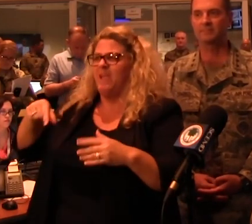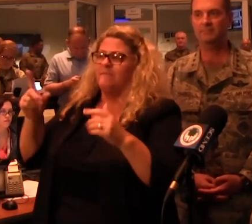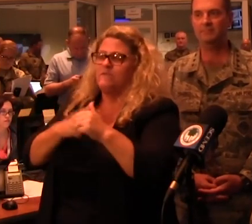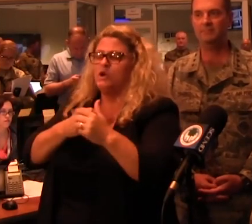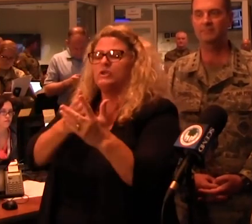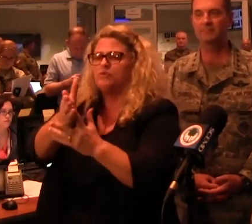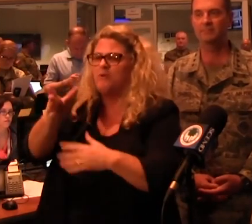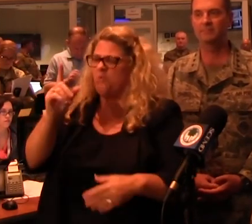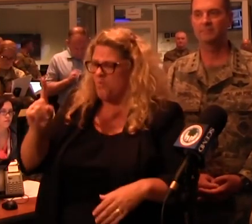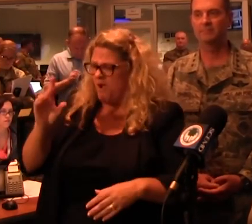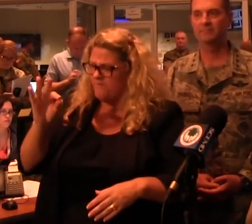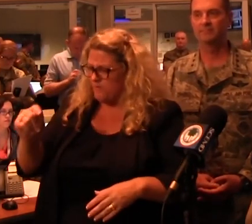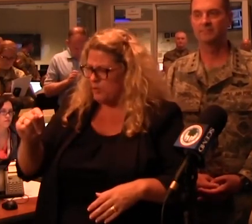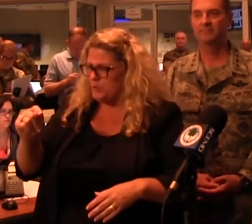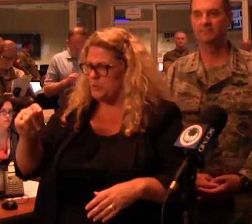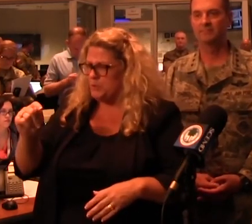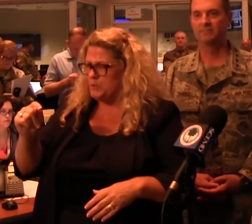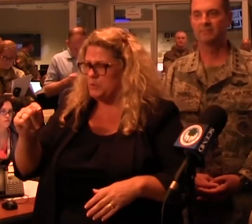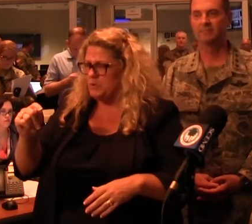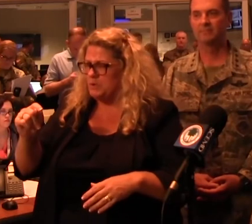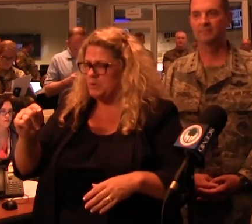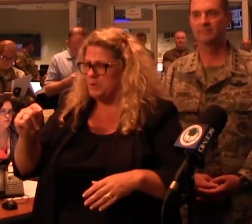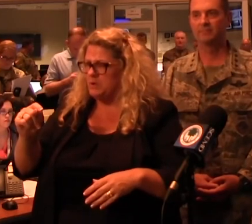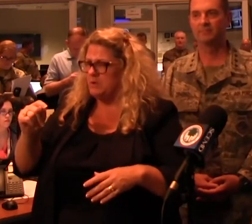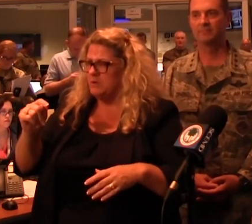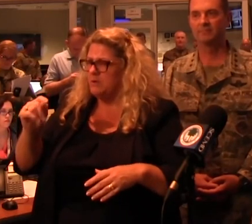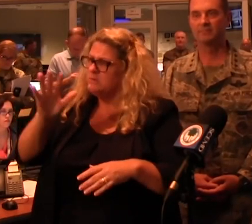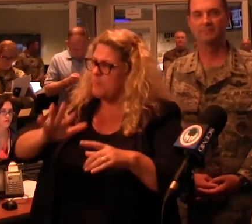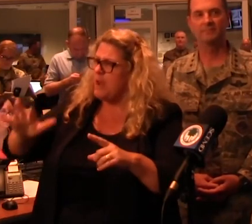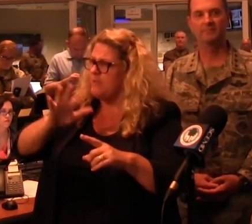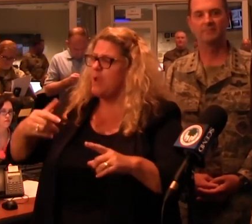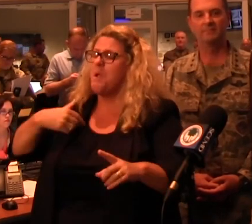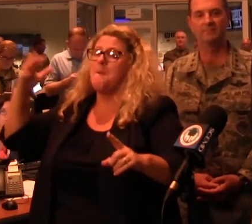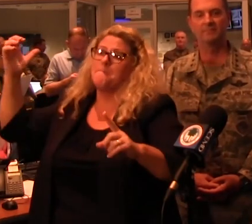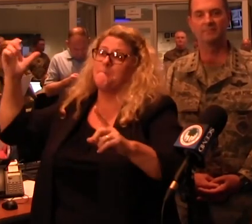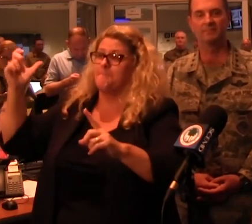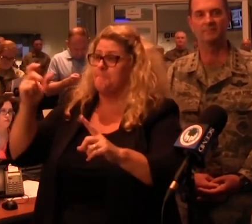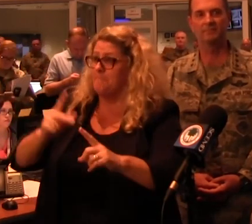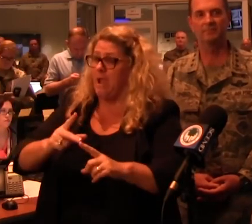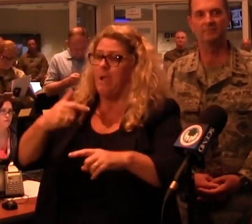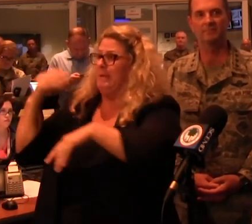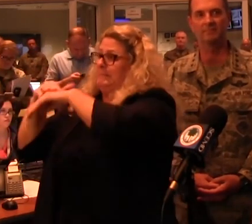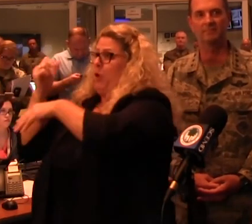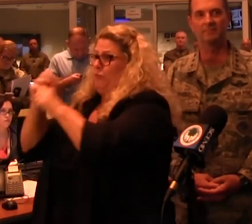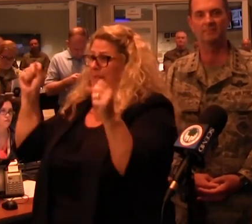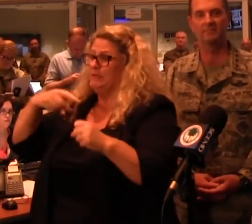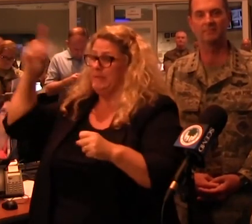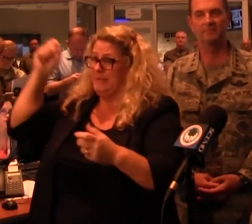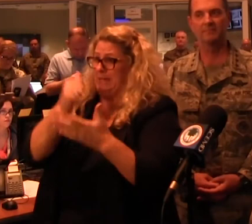foot, more than a foot below the top of the vehicle they were on. When we came back, we called the rescue. And we